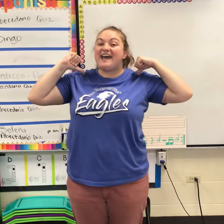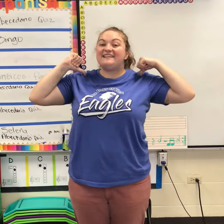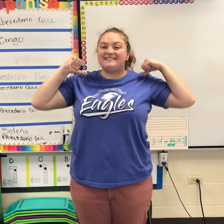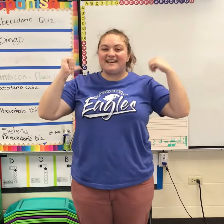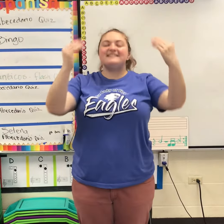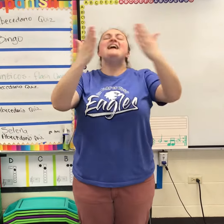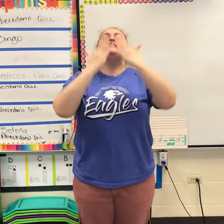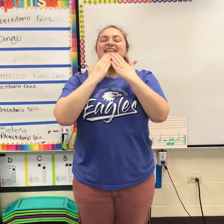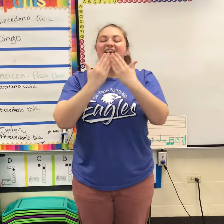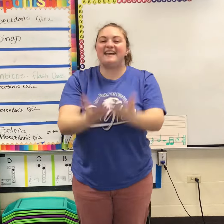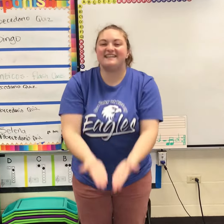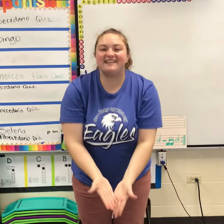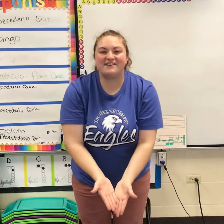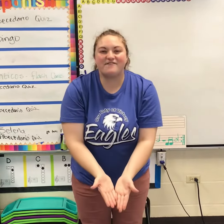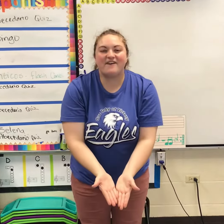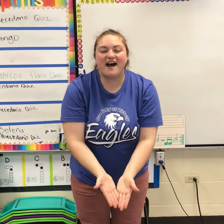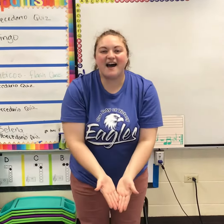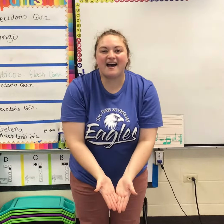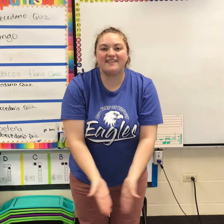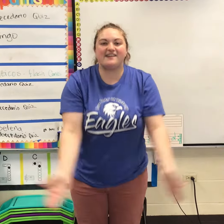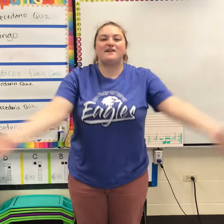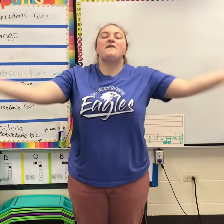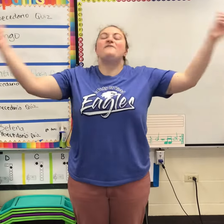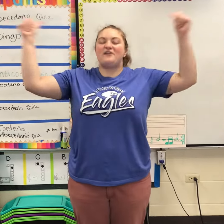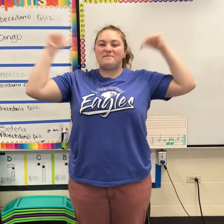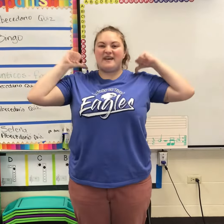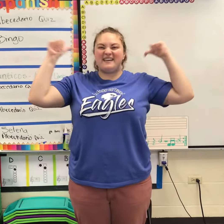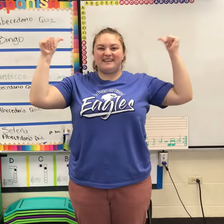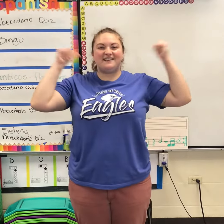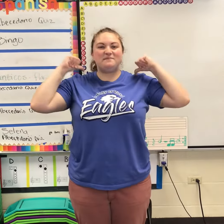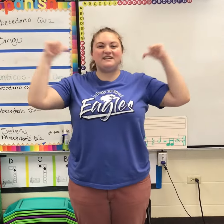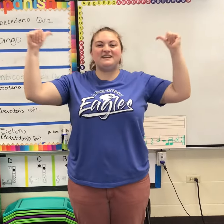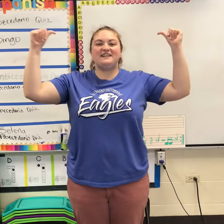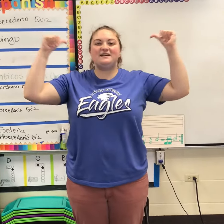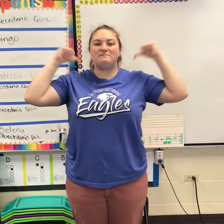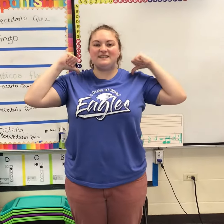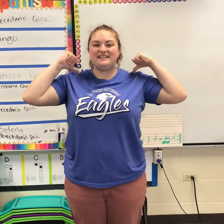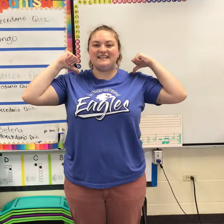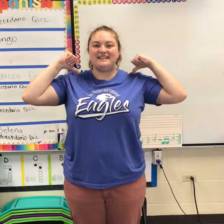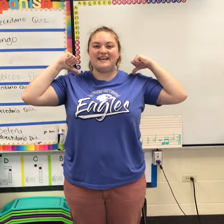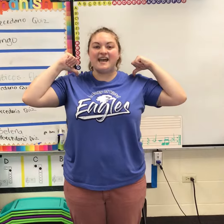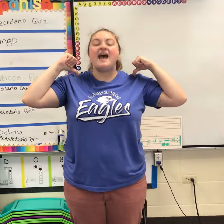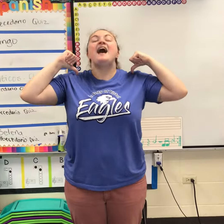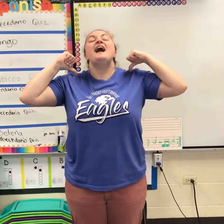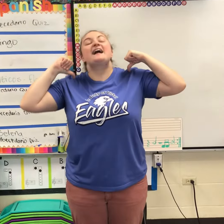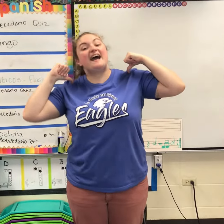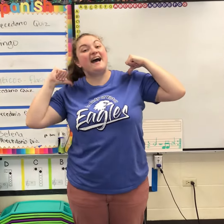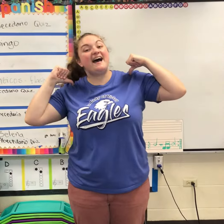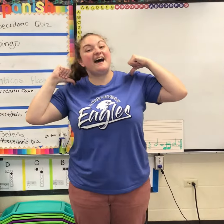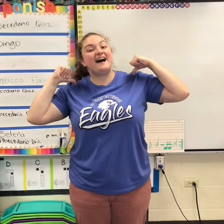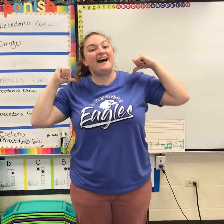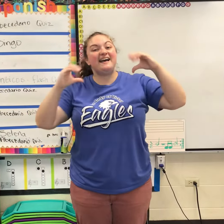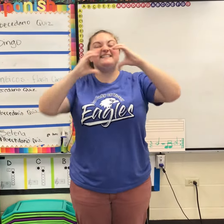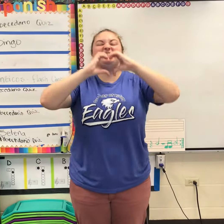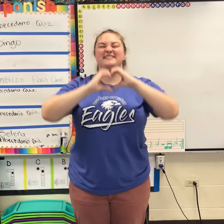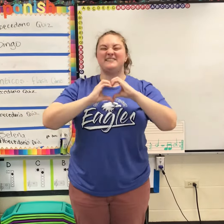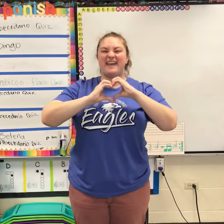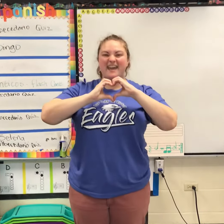just thank you Father for making me me. Cuz you gave